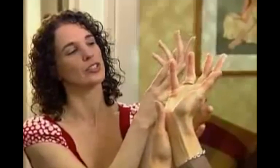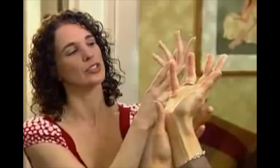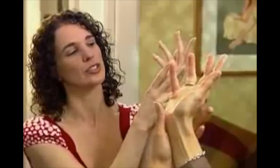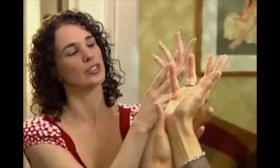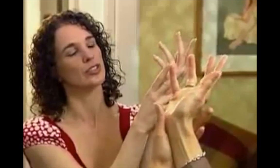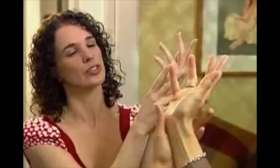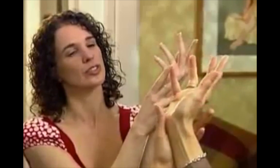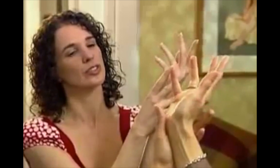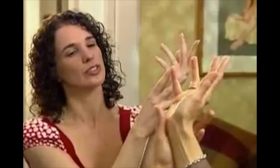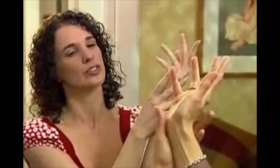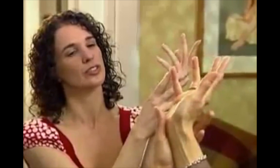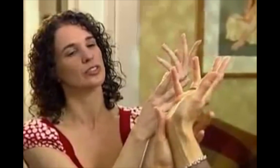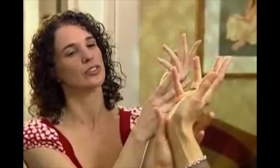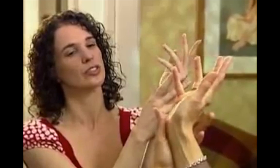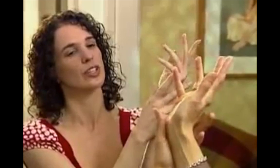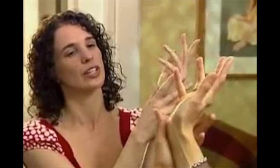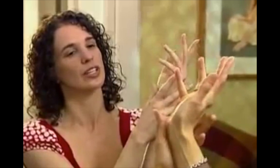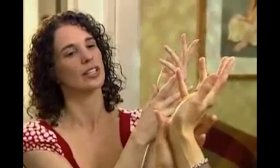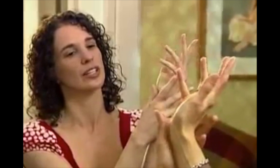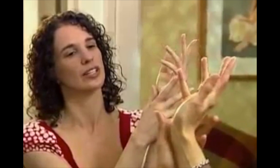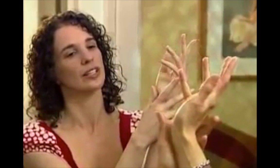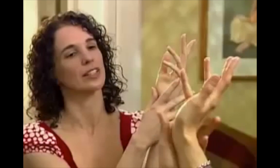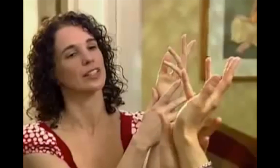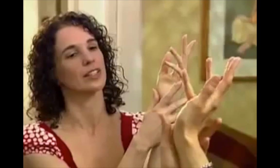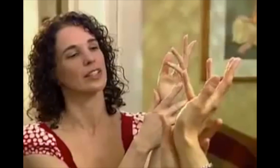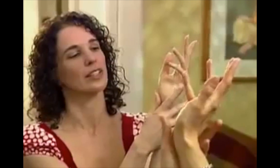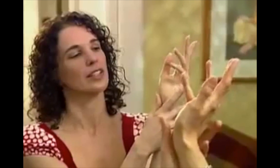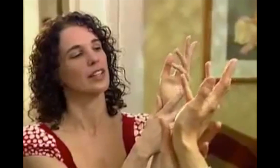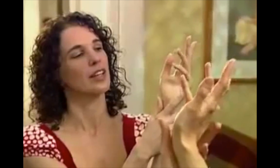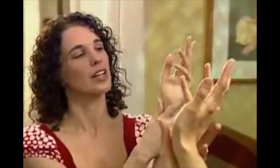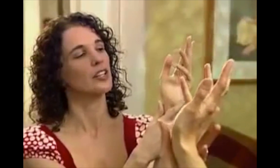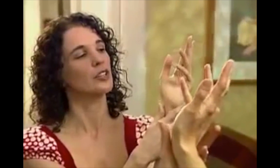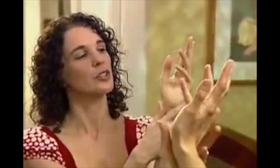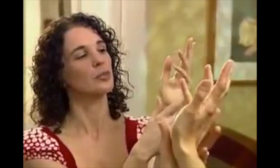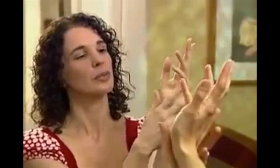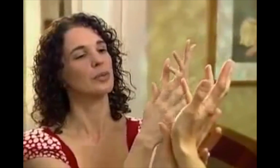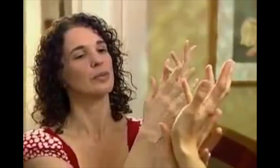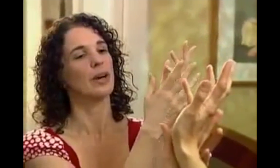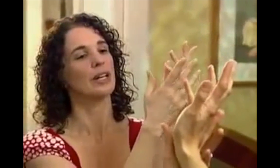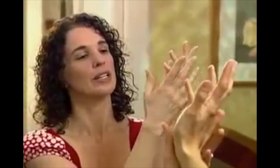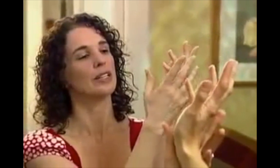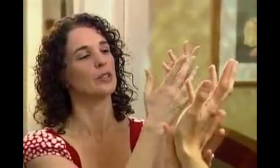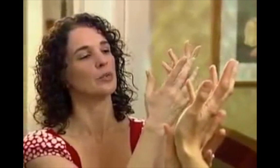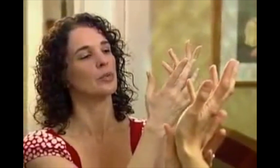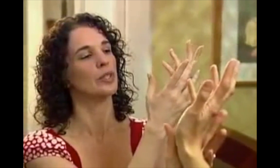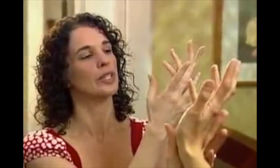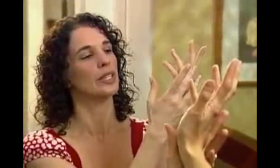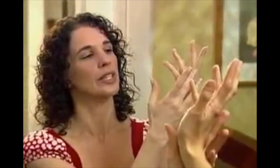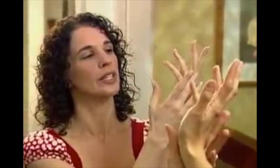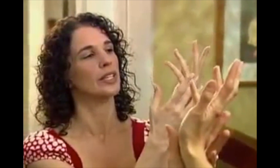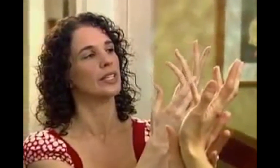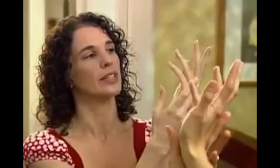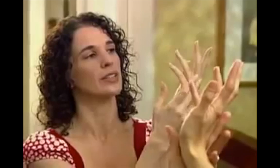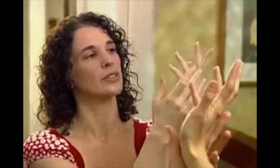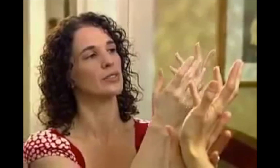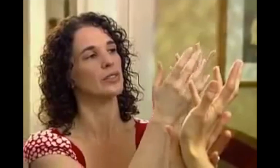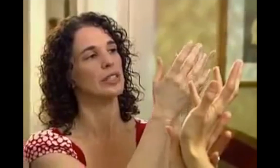turn. What would I be modeling? You could be modeling rings or